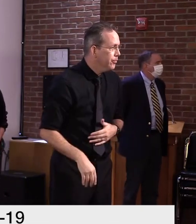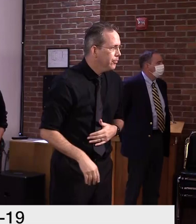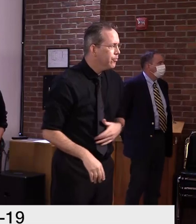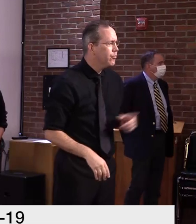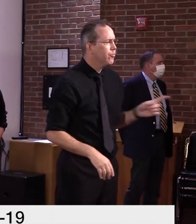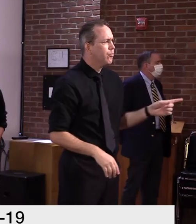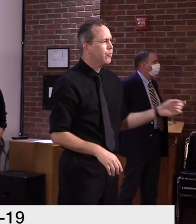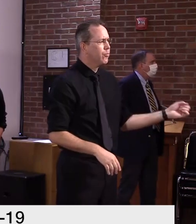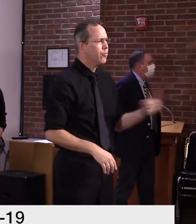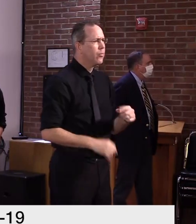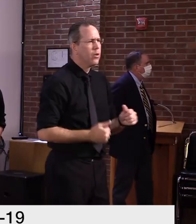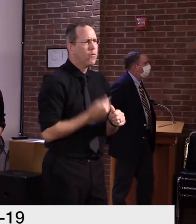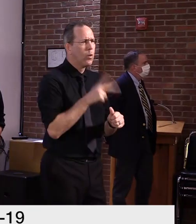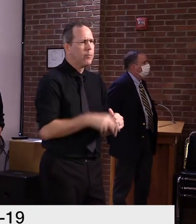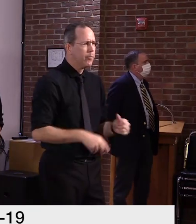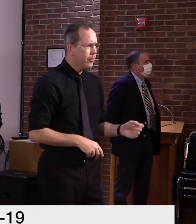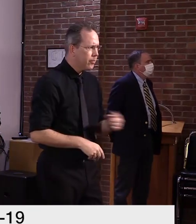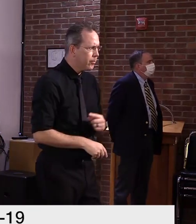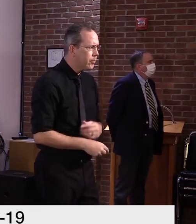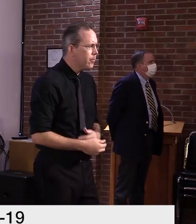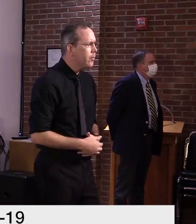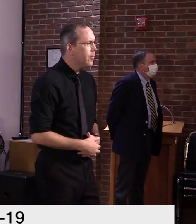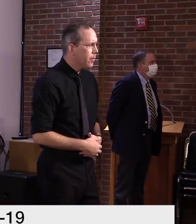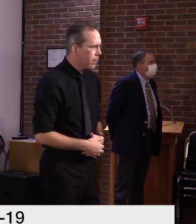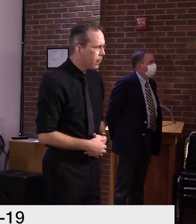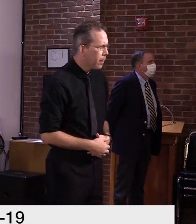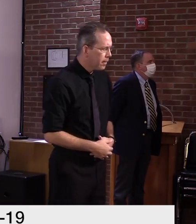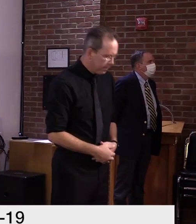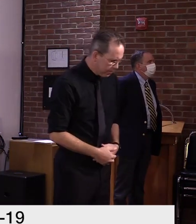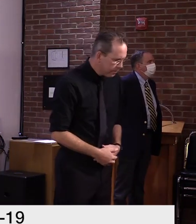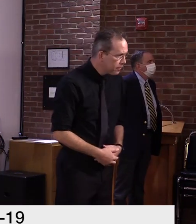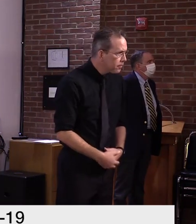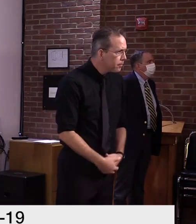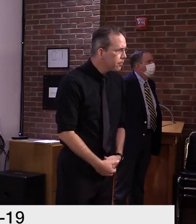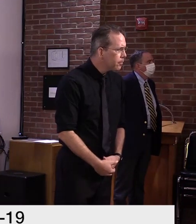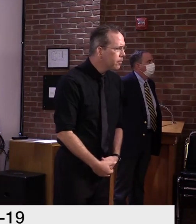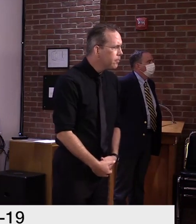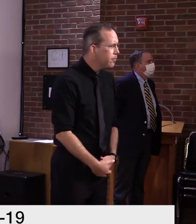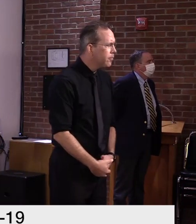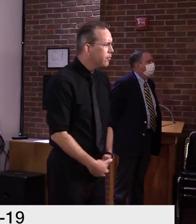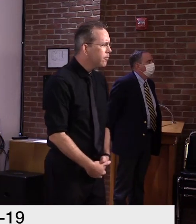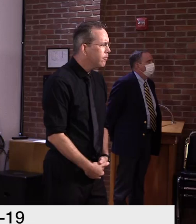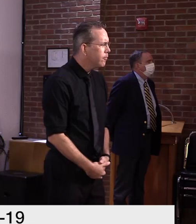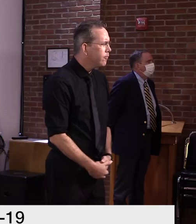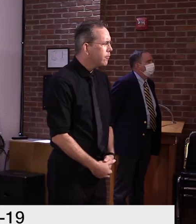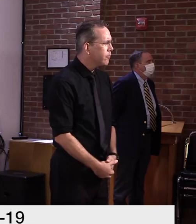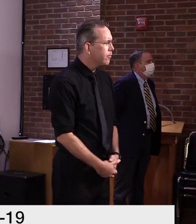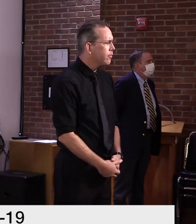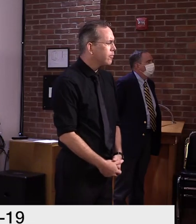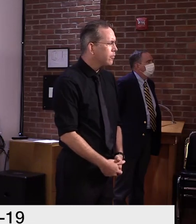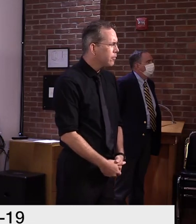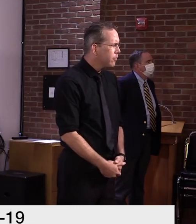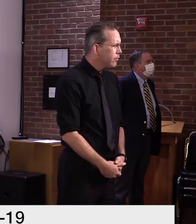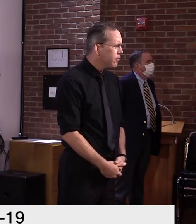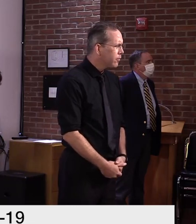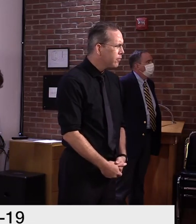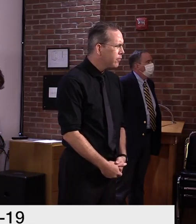Manchester case, if I understood you correctly, of the 59, you've reached all but 11.